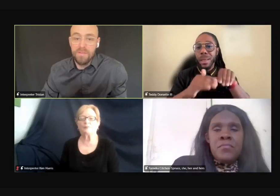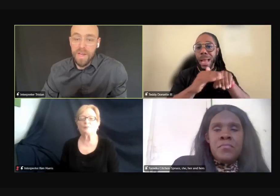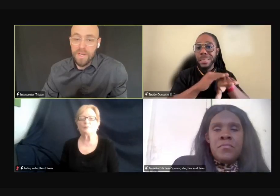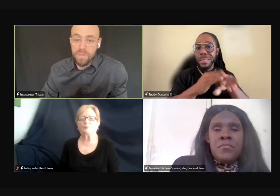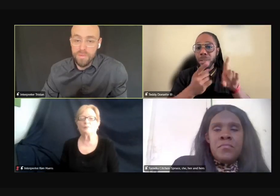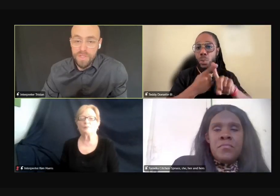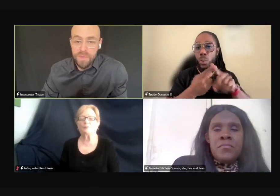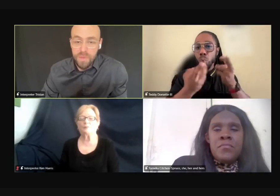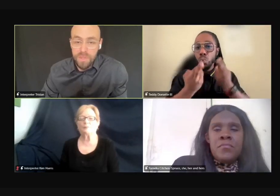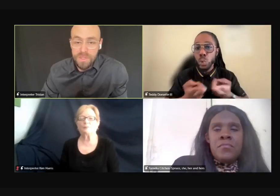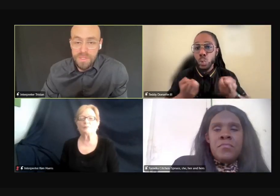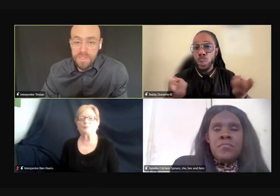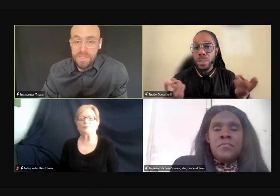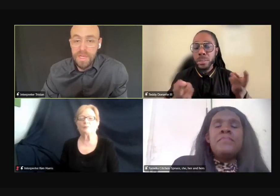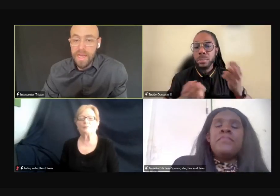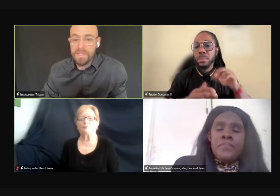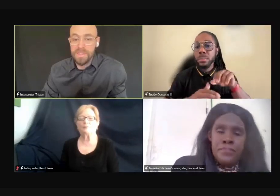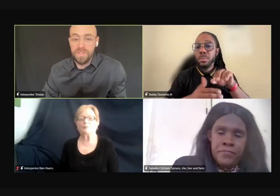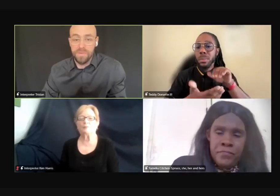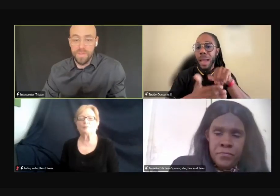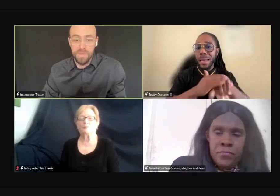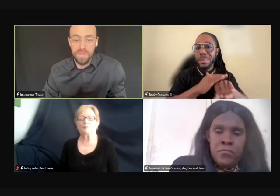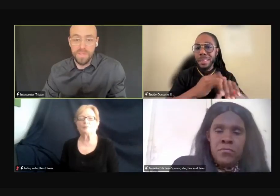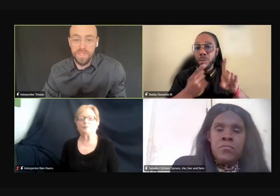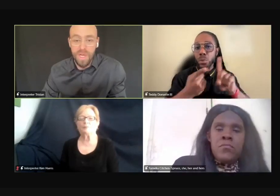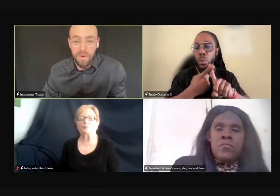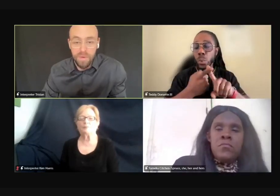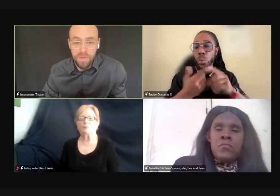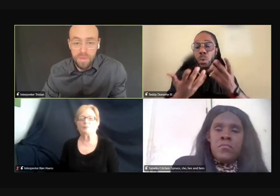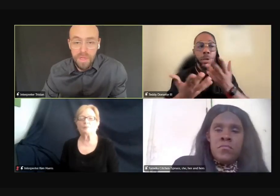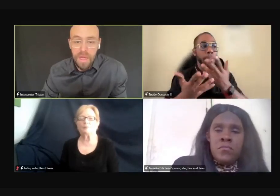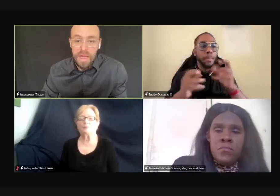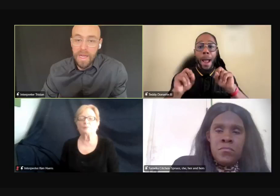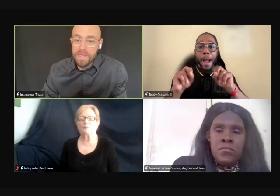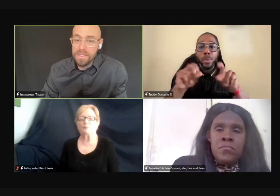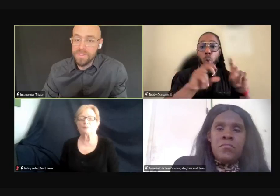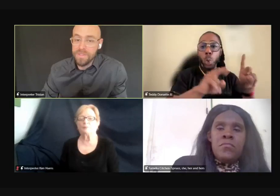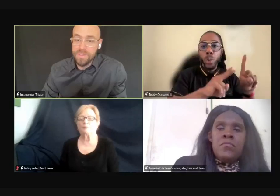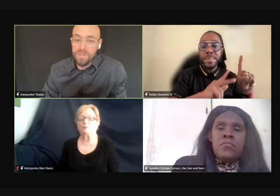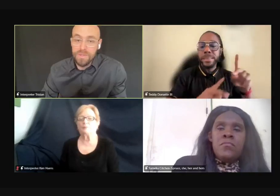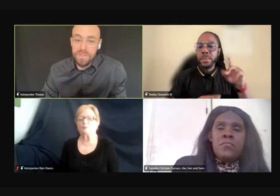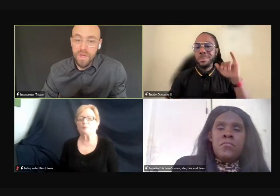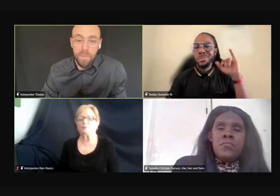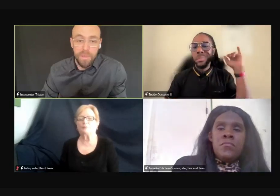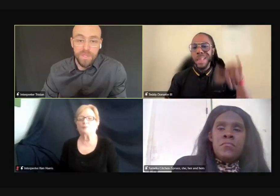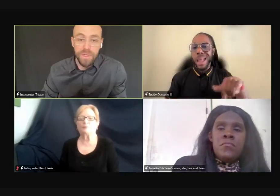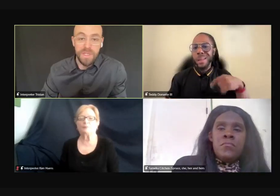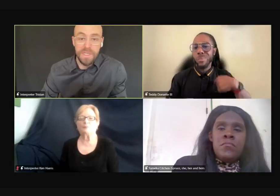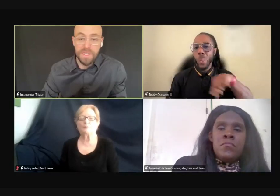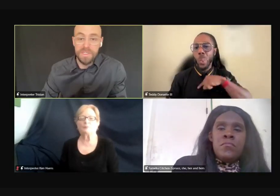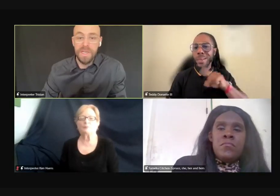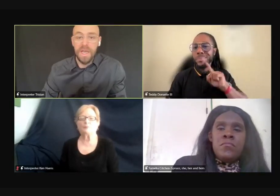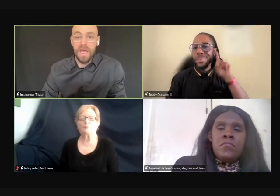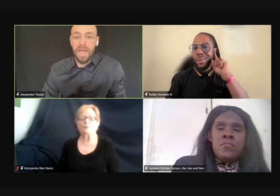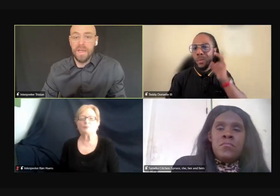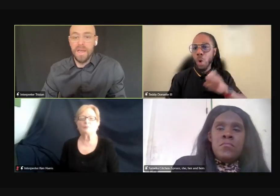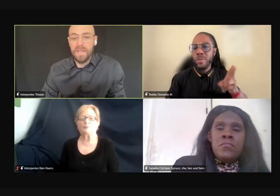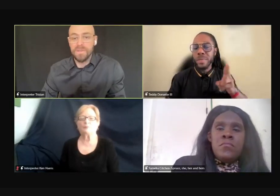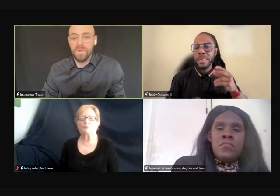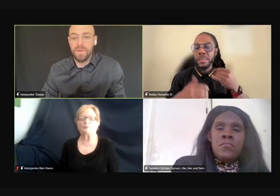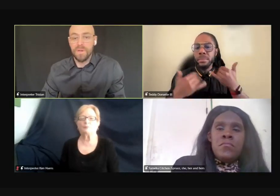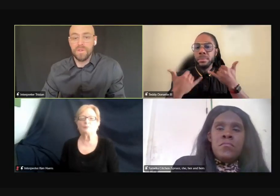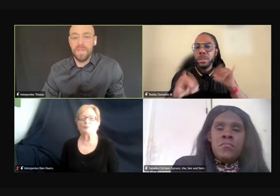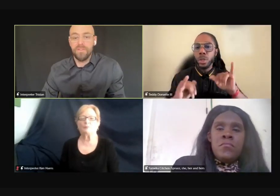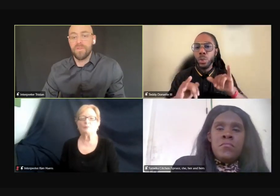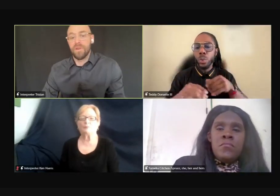financial resources, access to resources in general, access to different opportunities. And